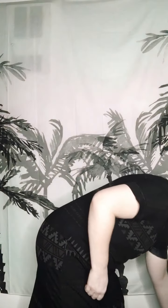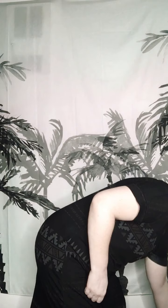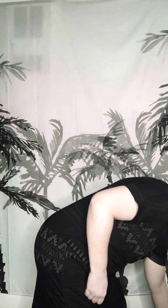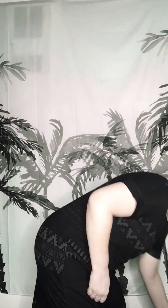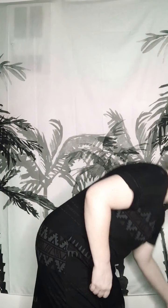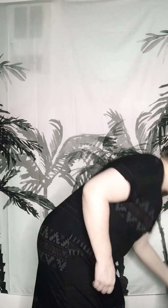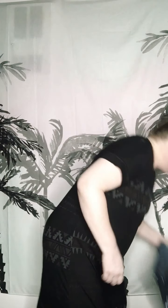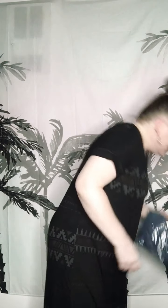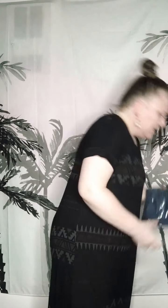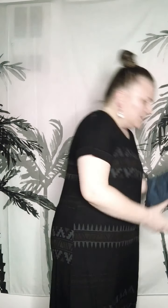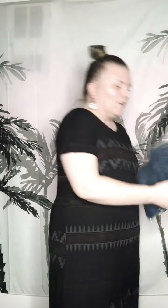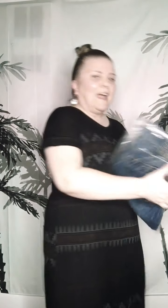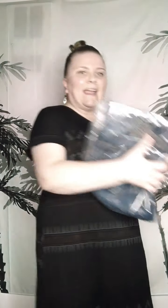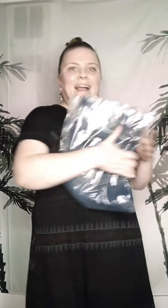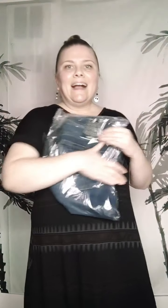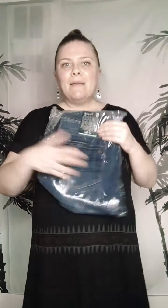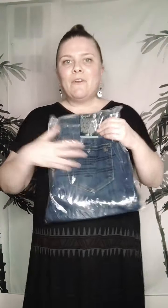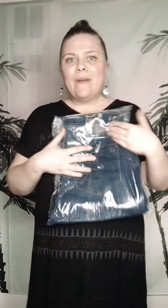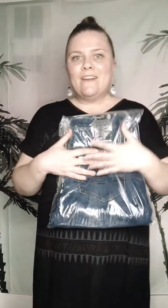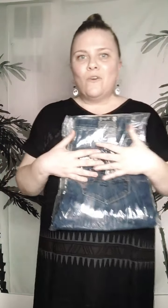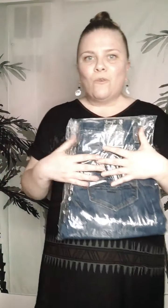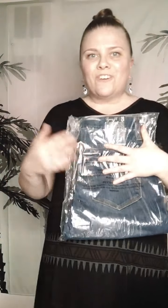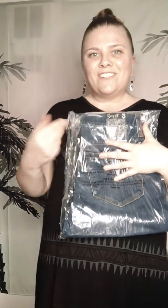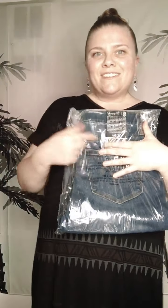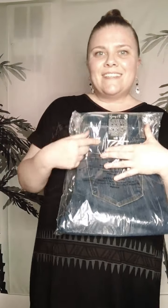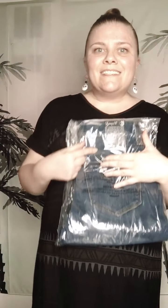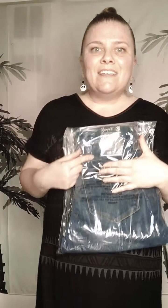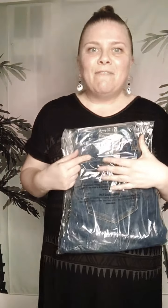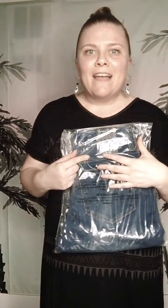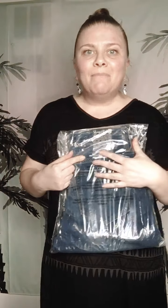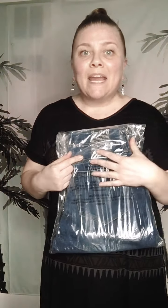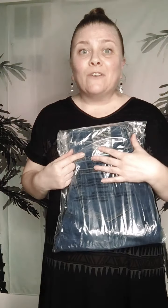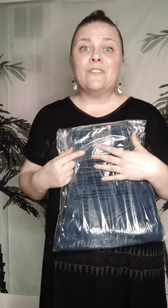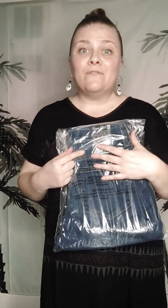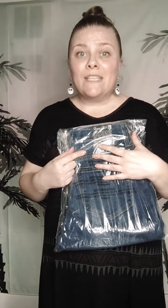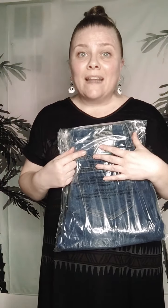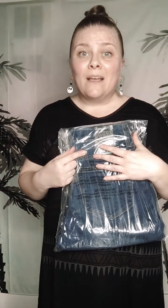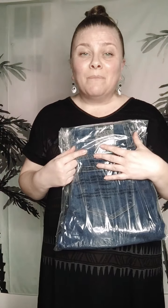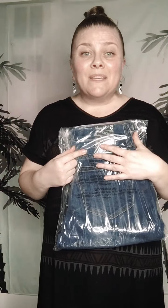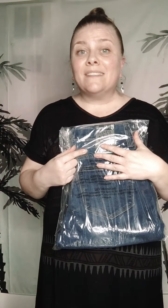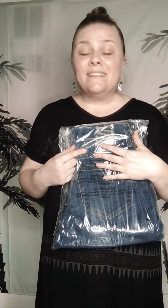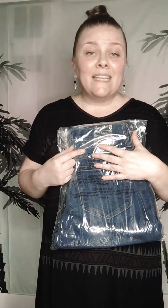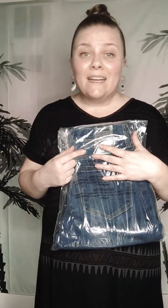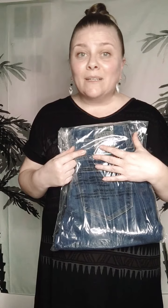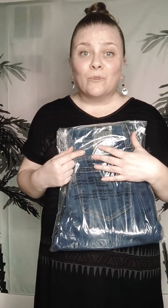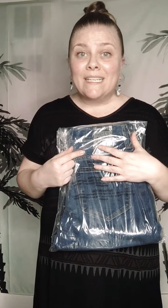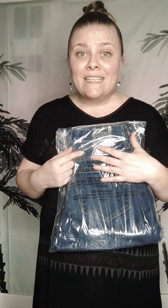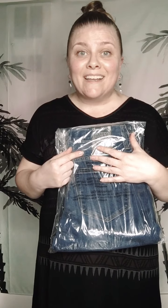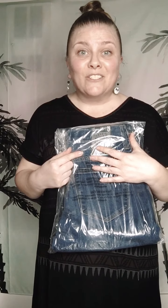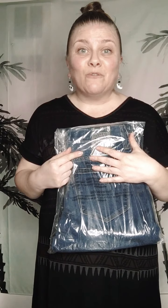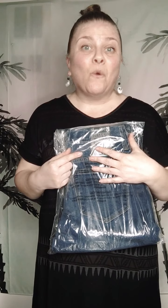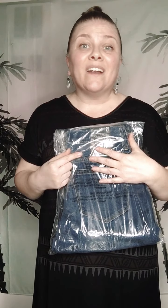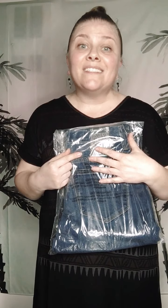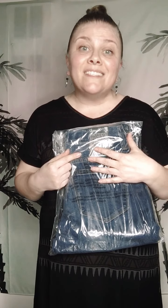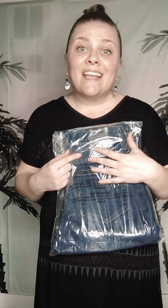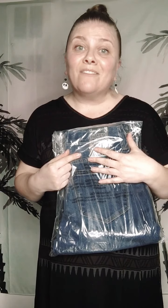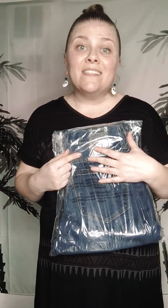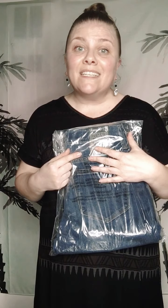denim, right? You're like, I'm going to order 65 pairs of denim because denim retails for $70